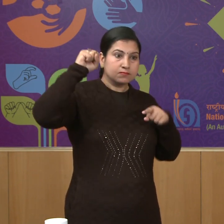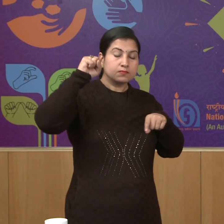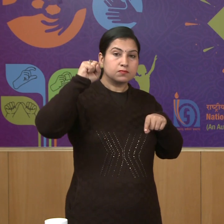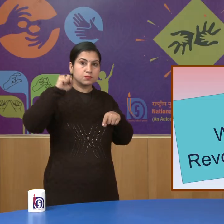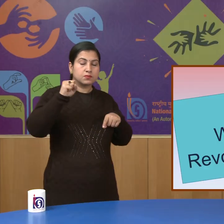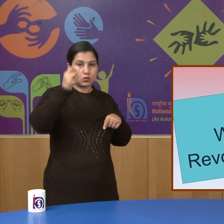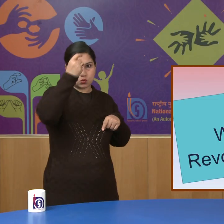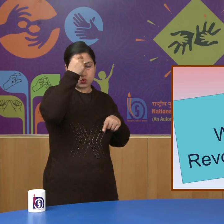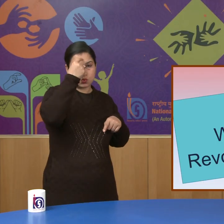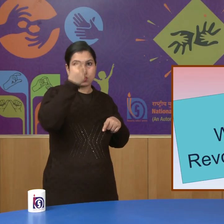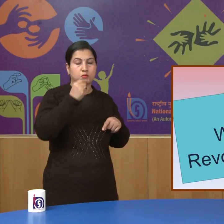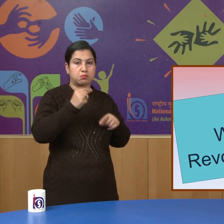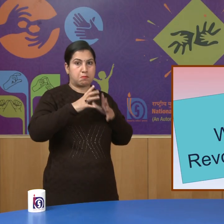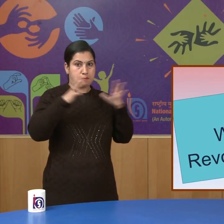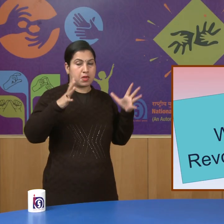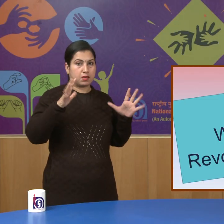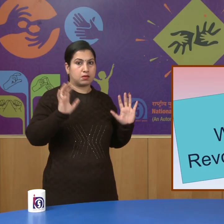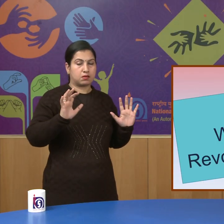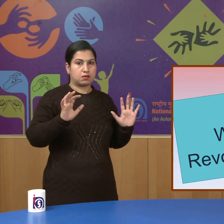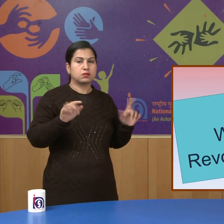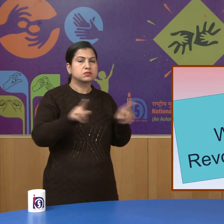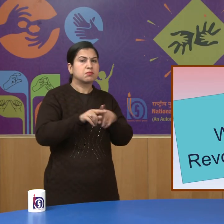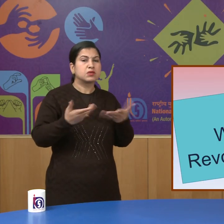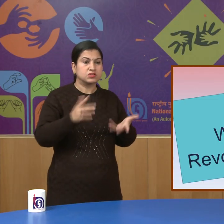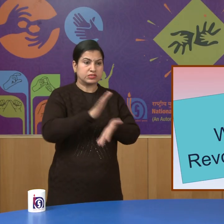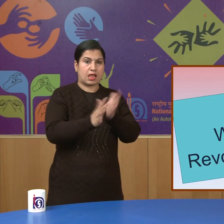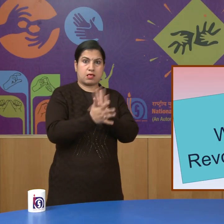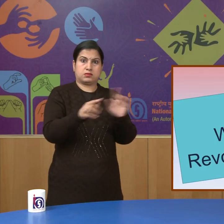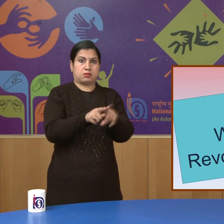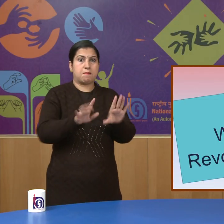Let us now discuss the causes of the failure of this revolt.